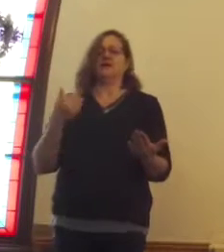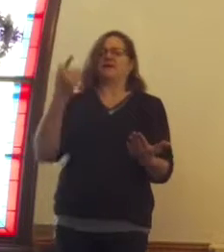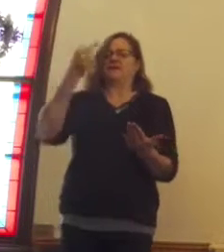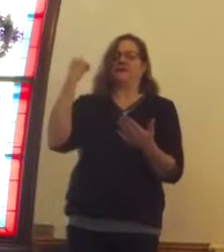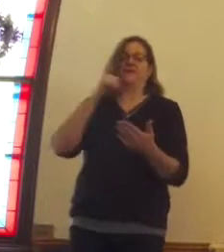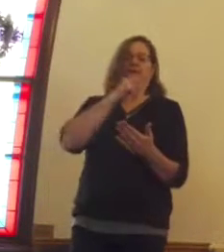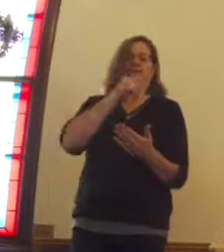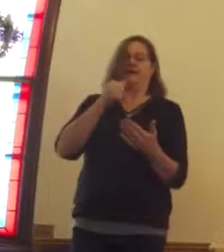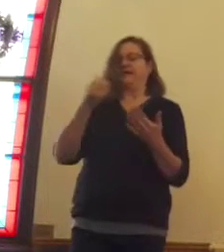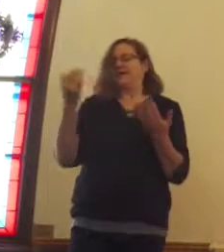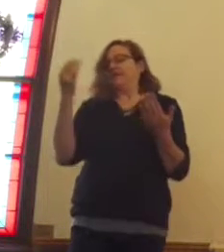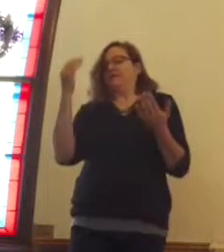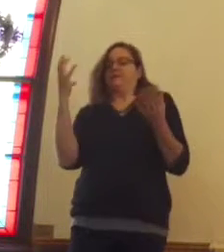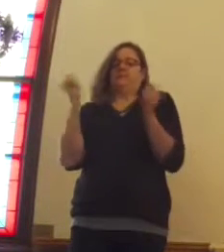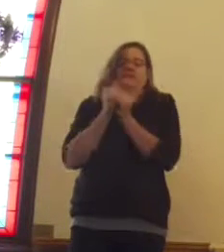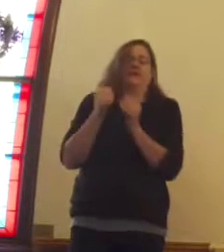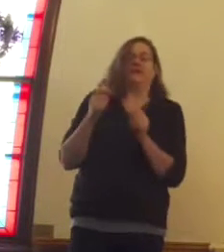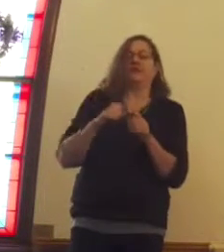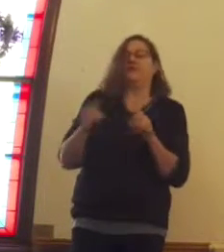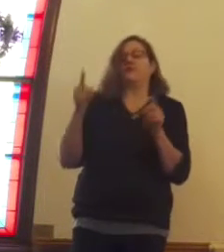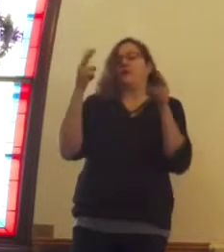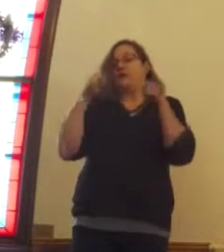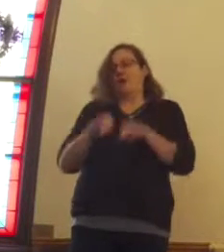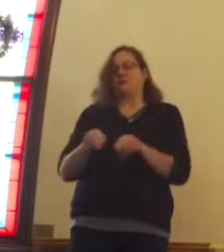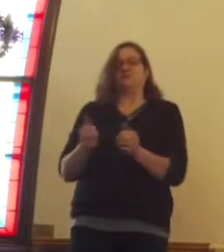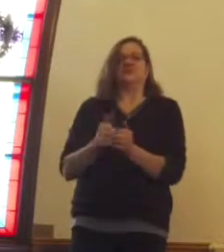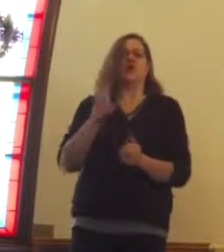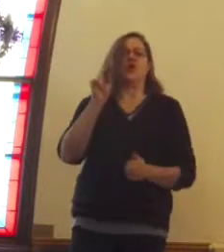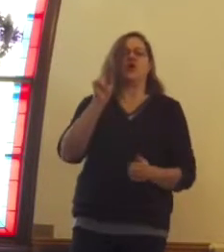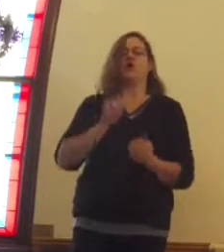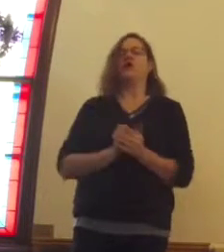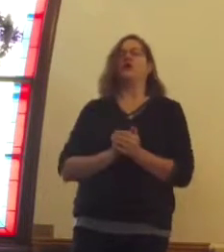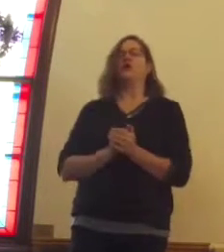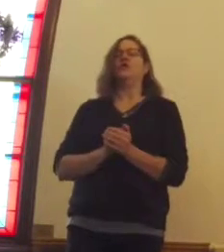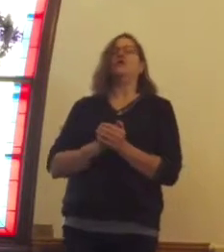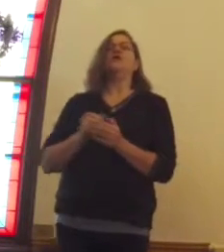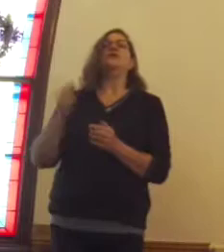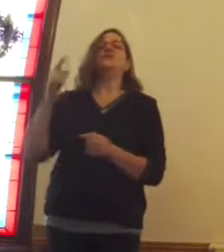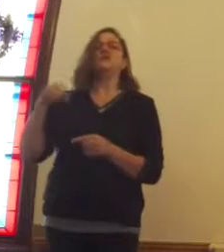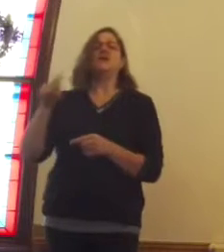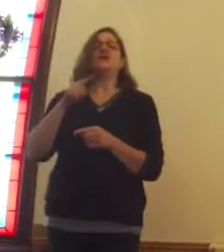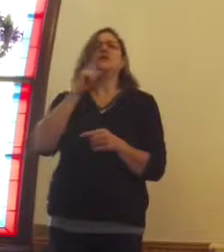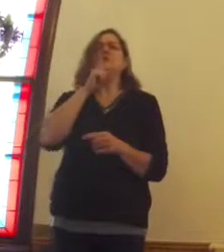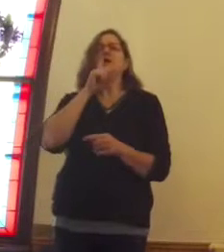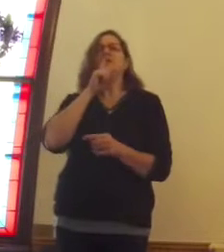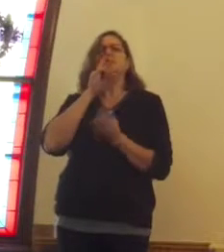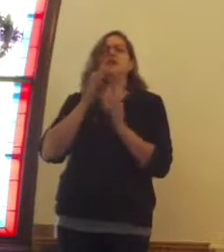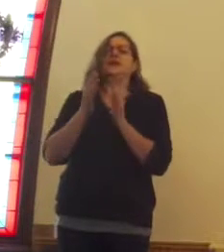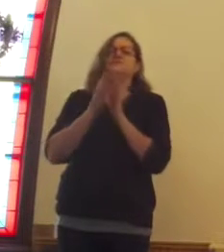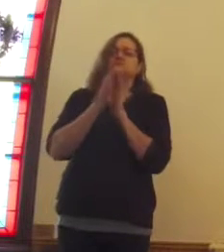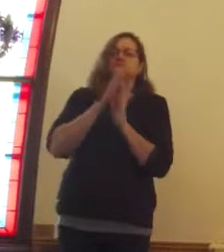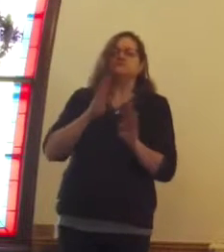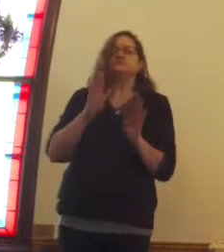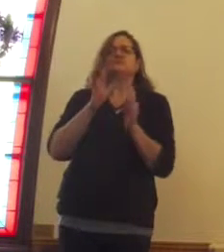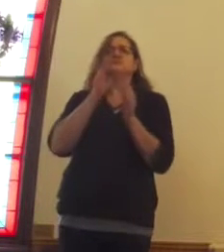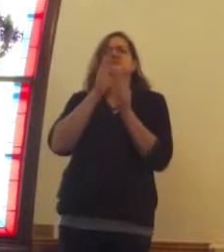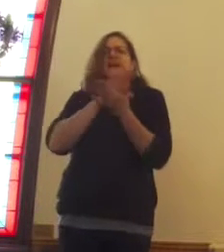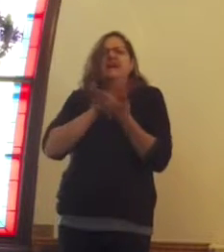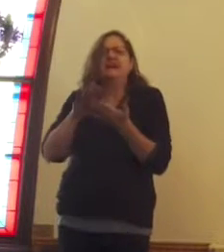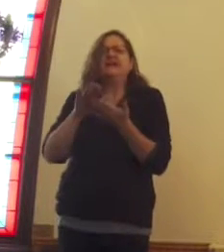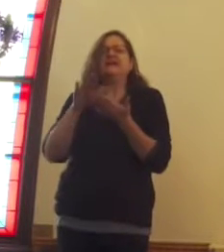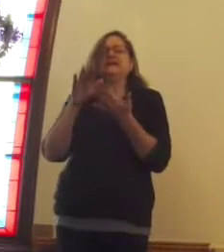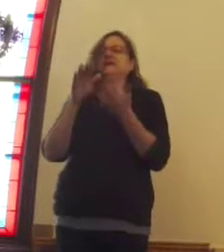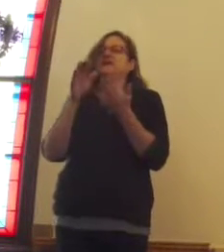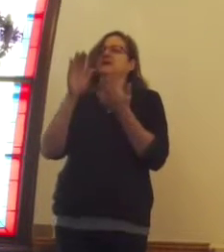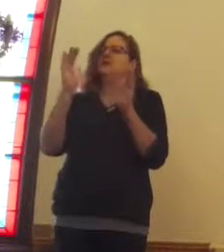haven't slept together. You know, they've done all the pure things to become a couple in the legal